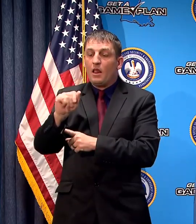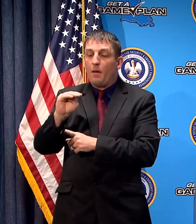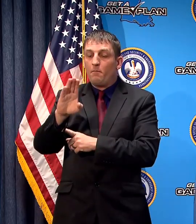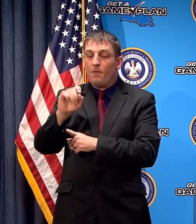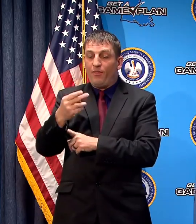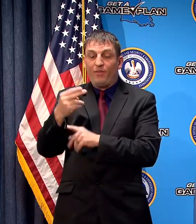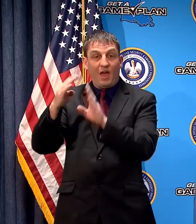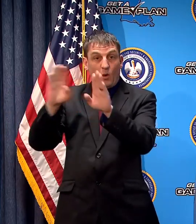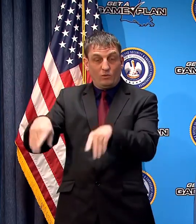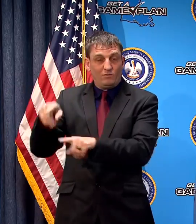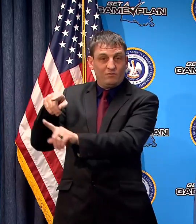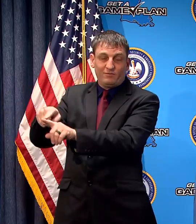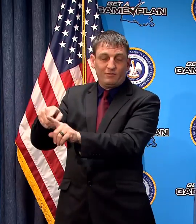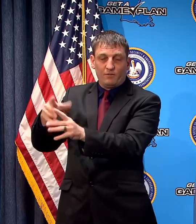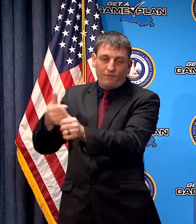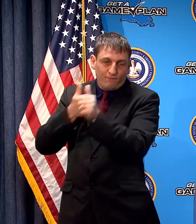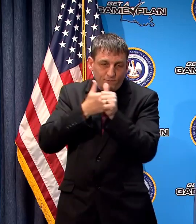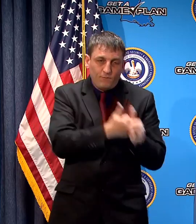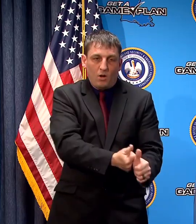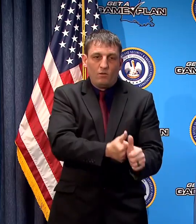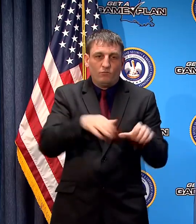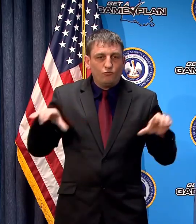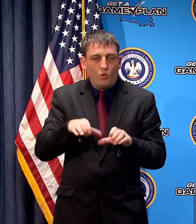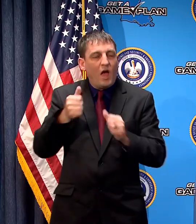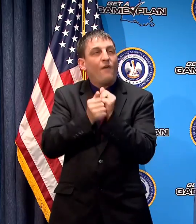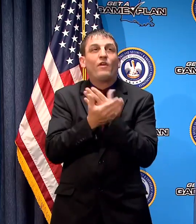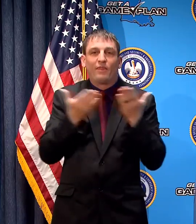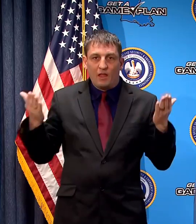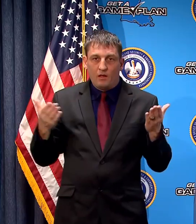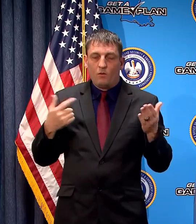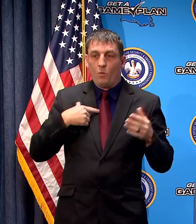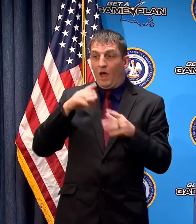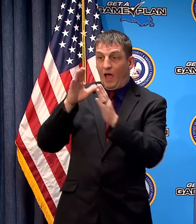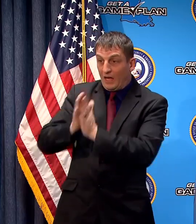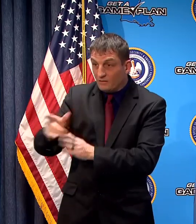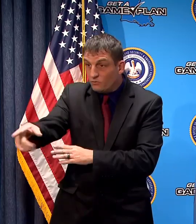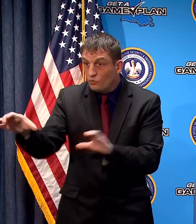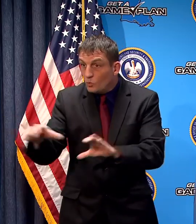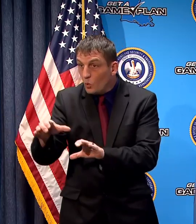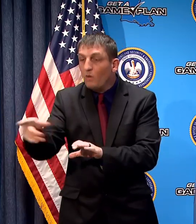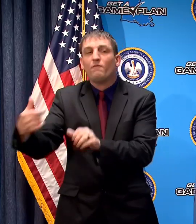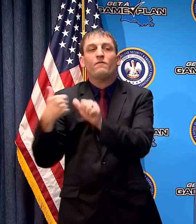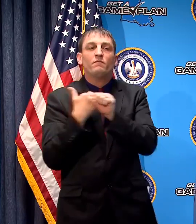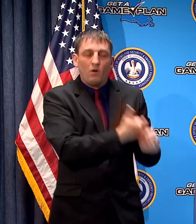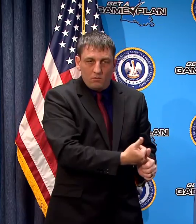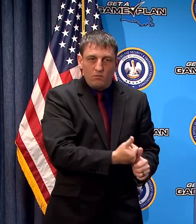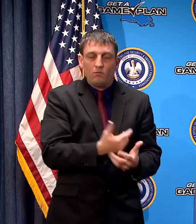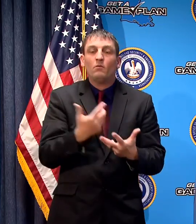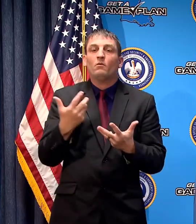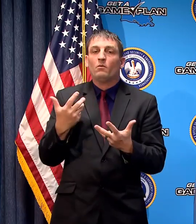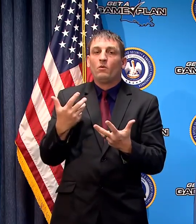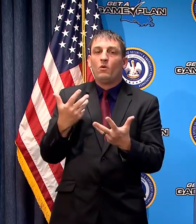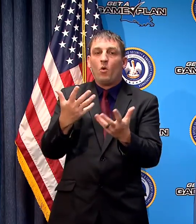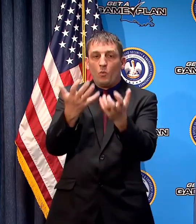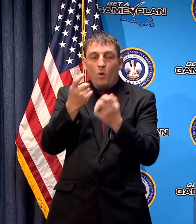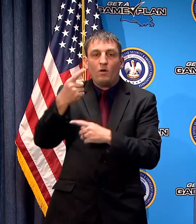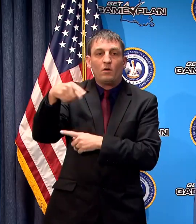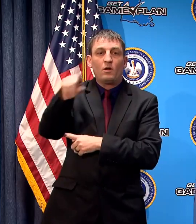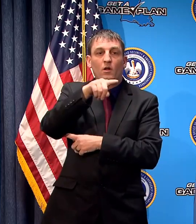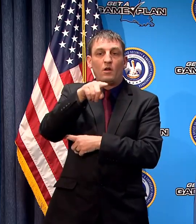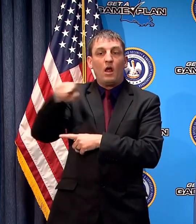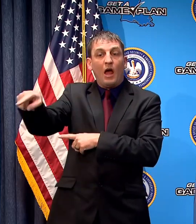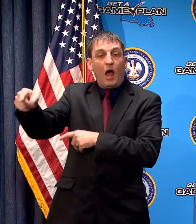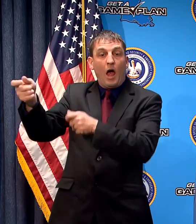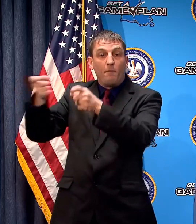everything that they've been asked to do and it is a very very tough situation and I just I just want the the administrator and I want